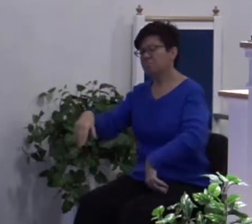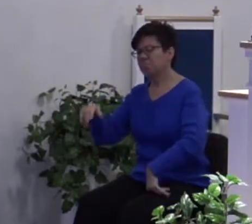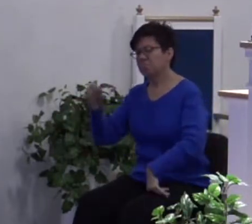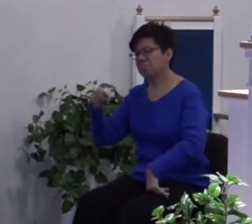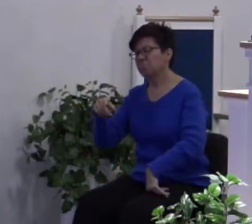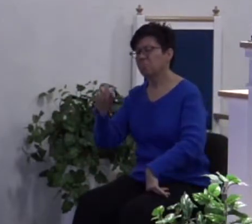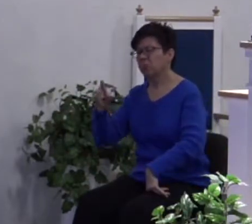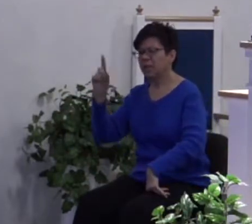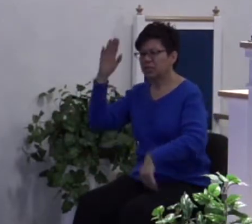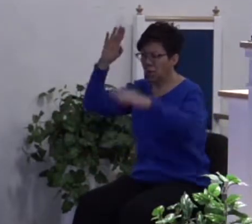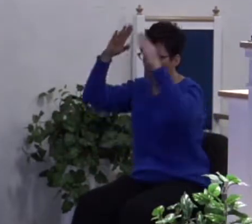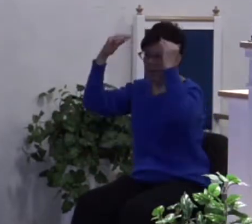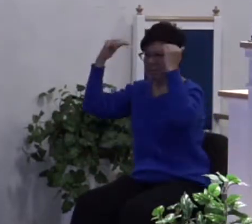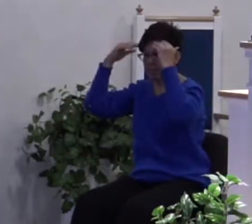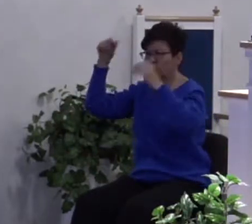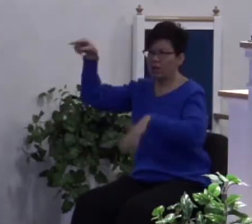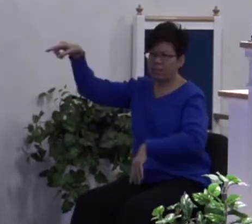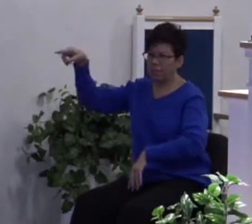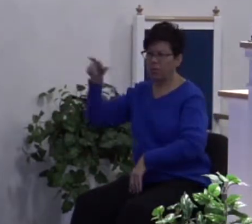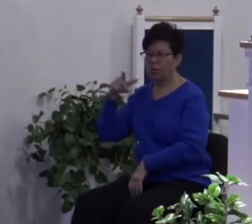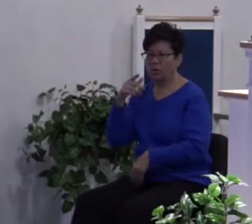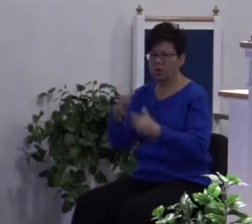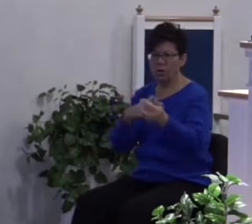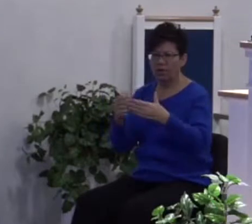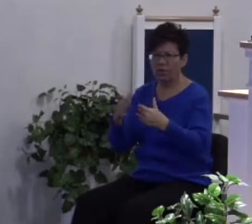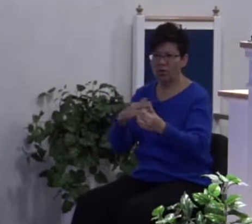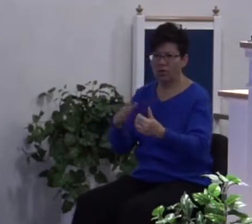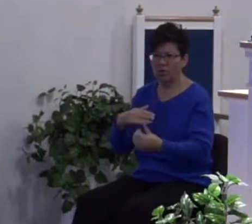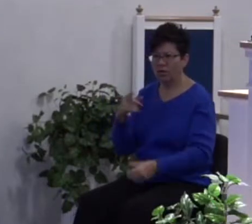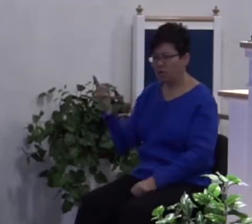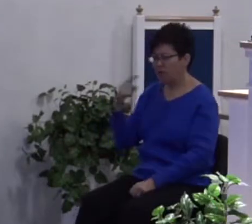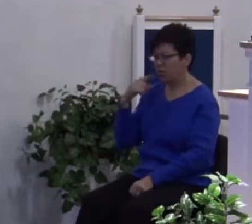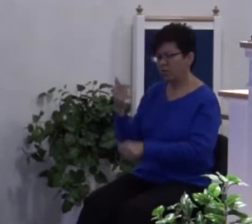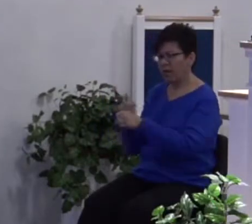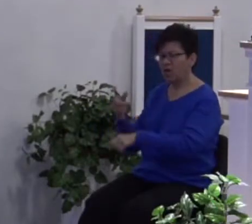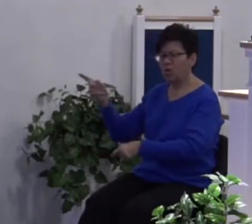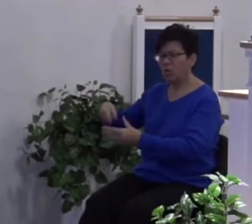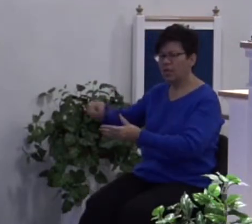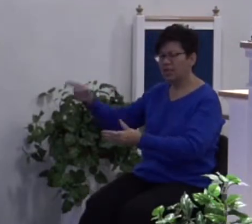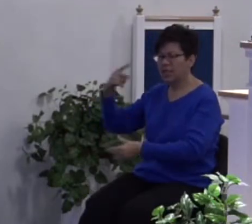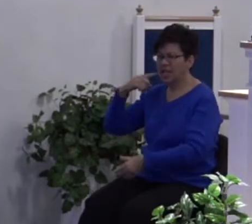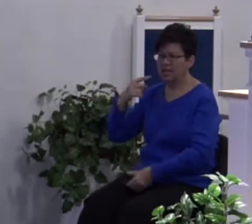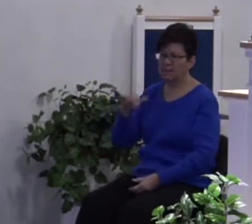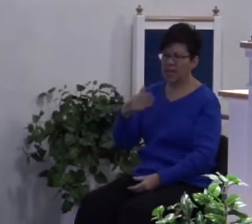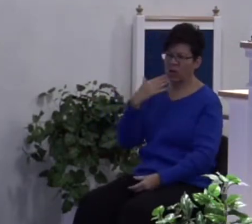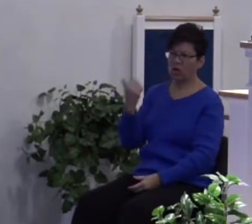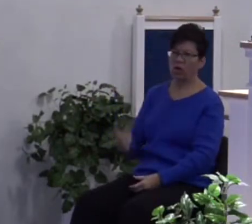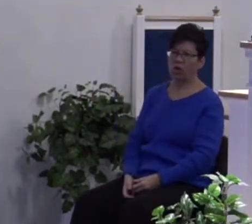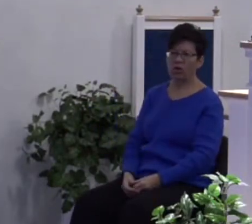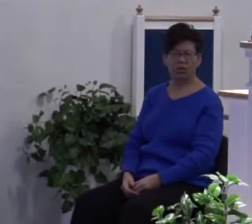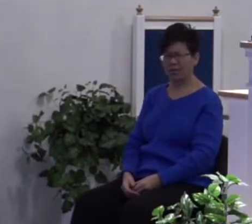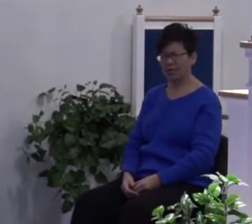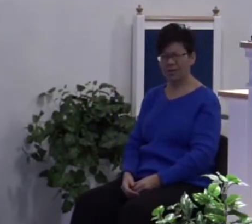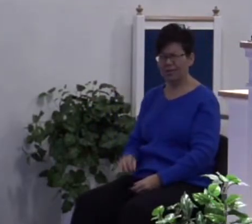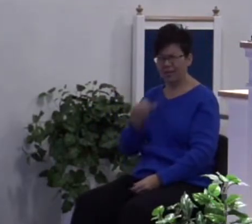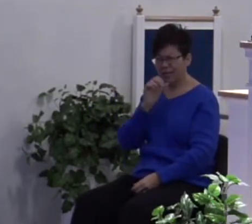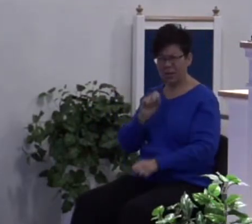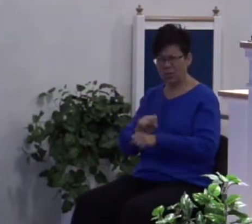whoever said, I'm going to go along with what he said because it sounds better. It doesn't work that way because